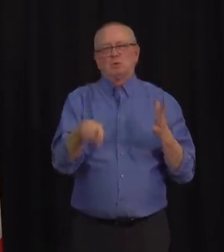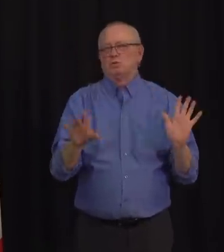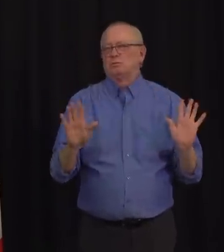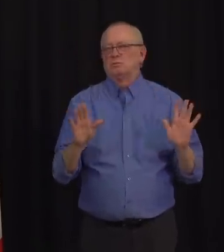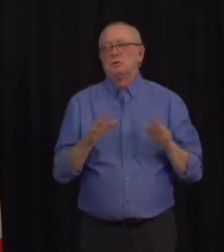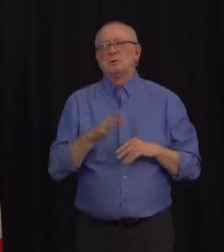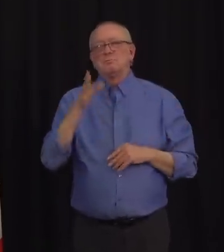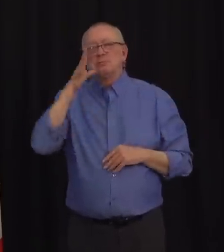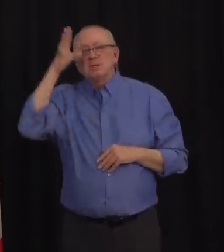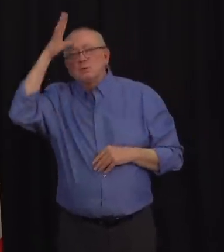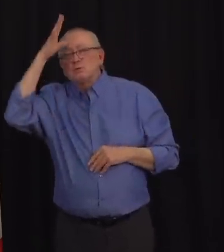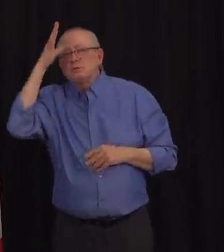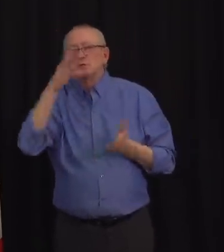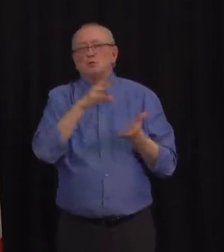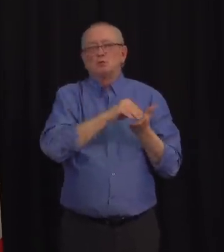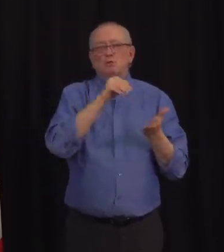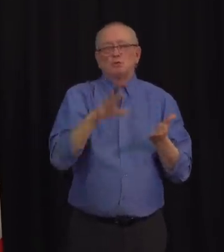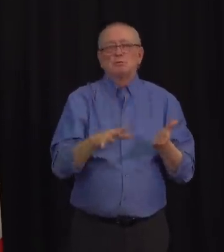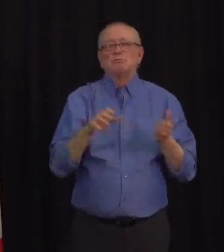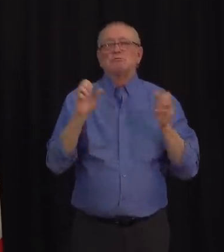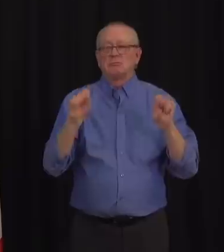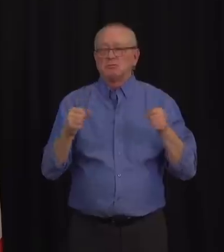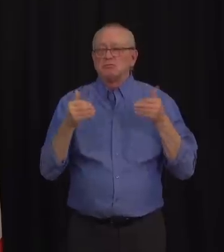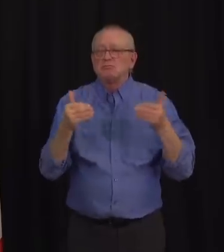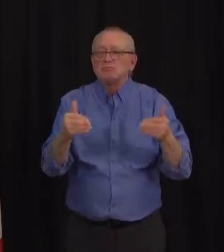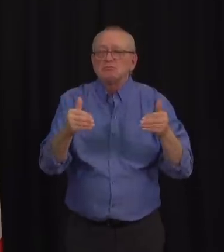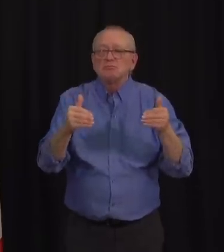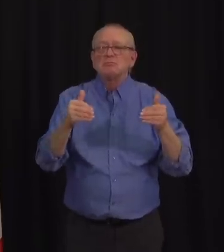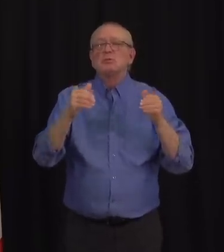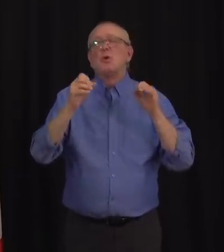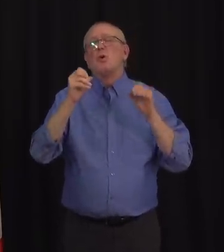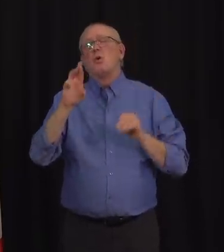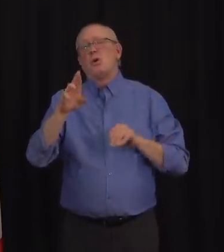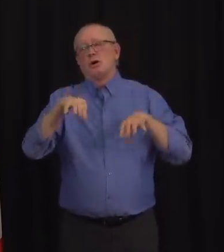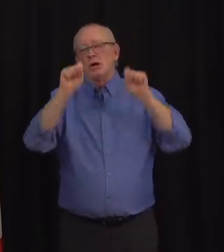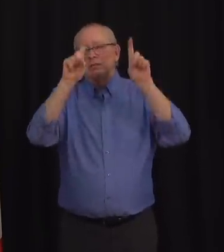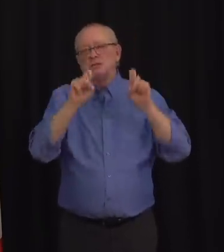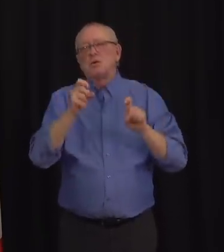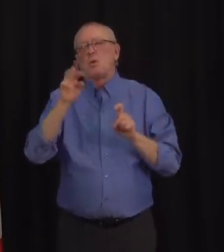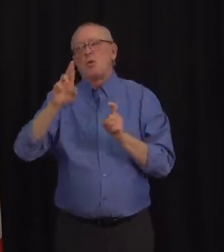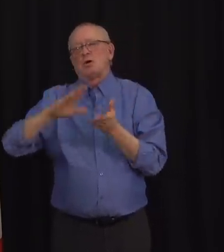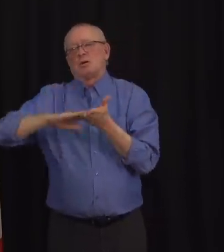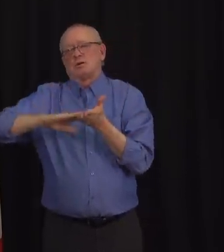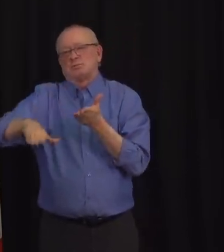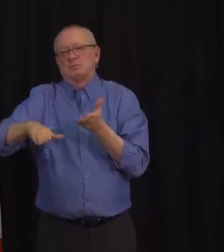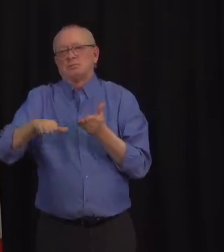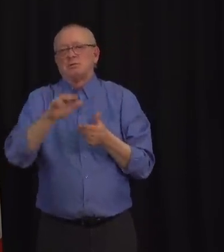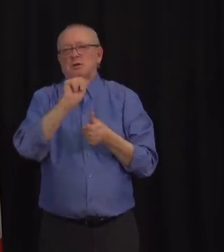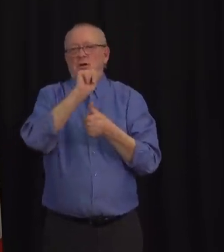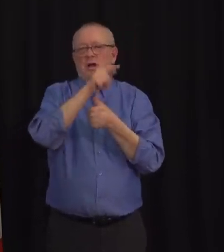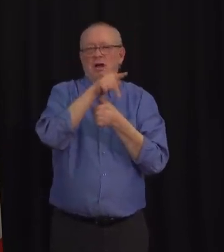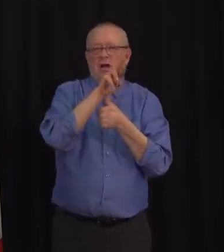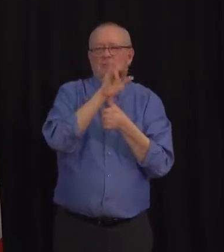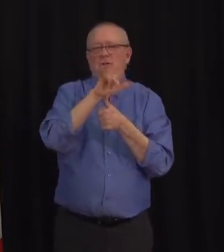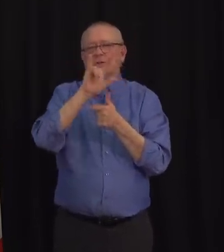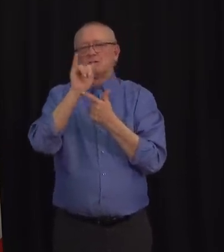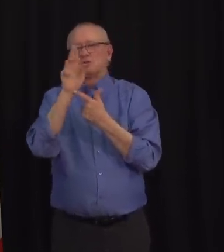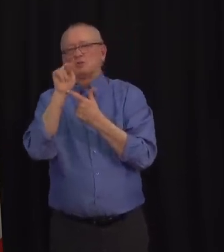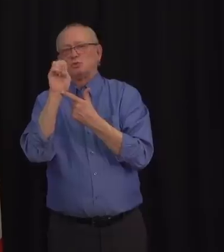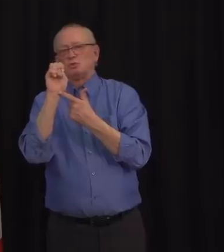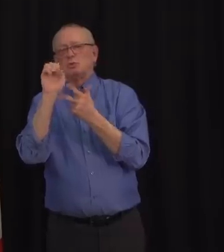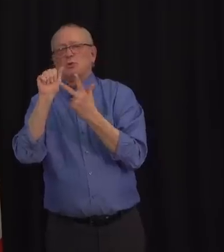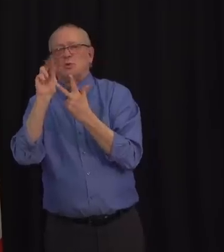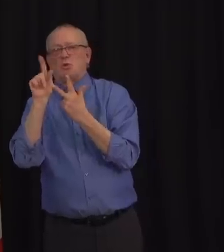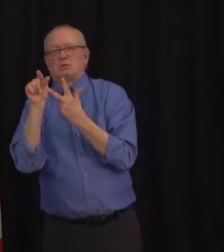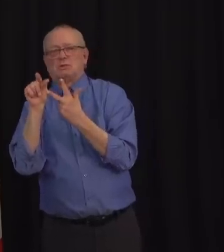to write exams or receive an exemption for the April, June, and August 2021 exam sessions. And